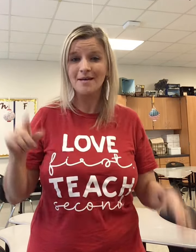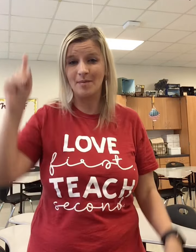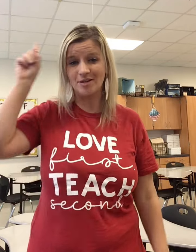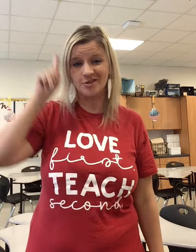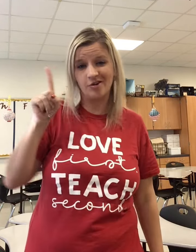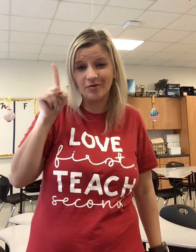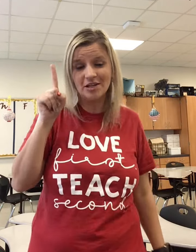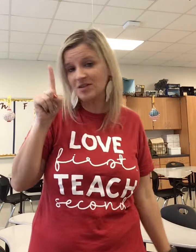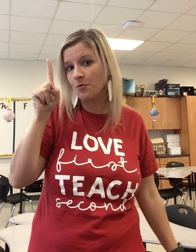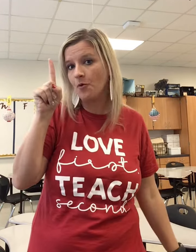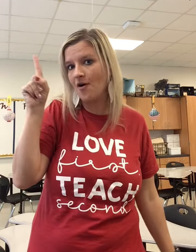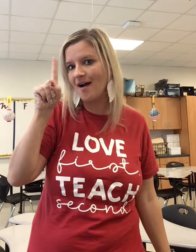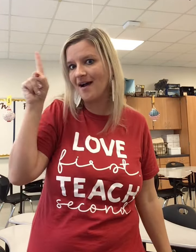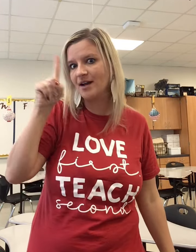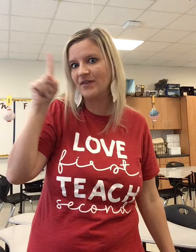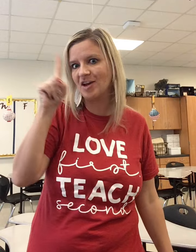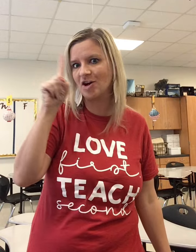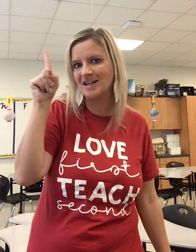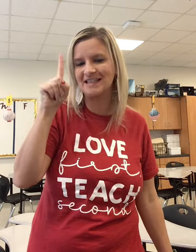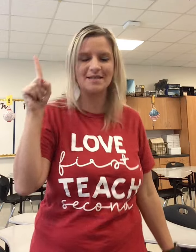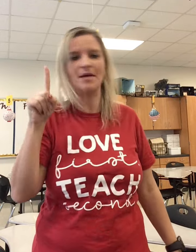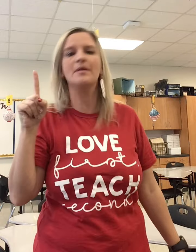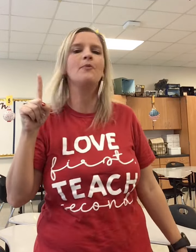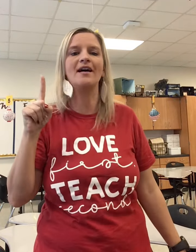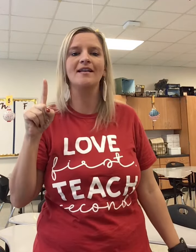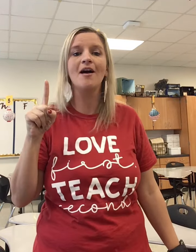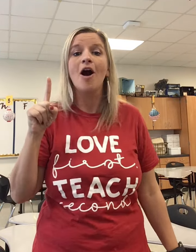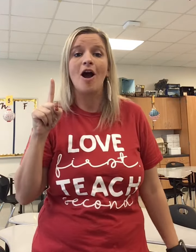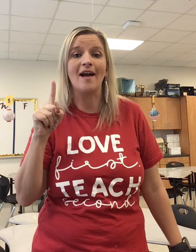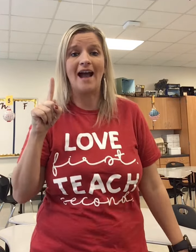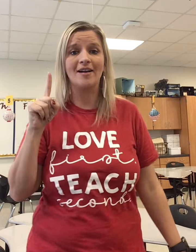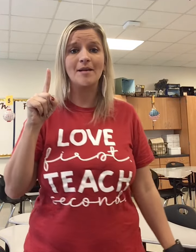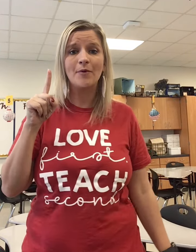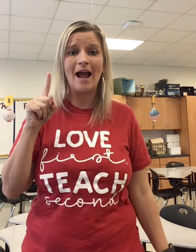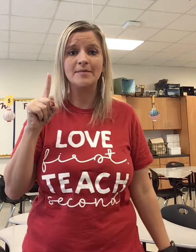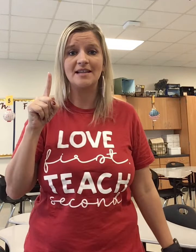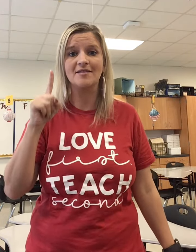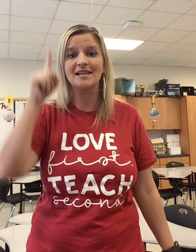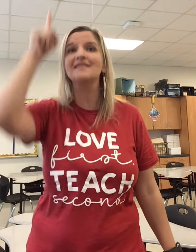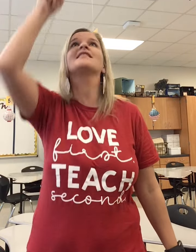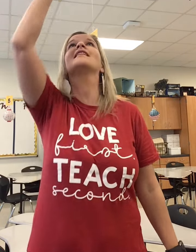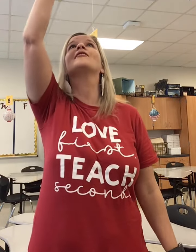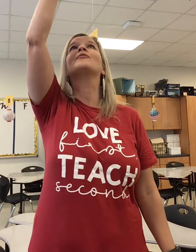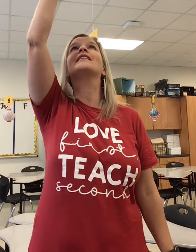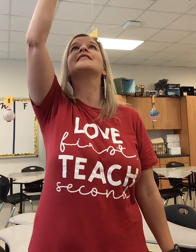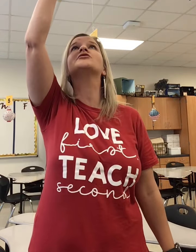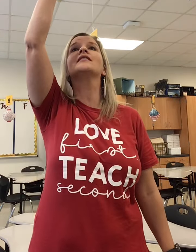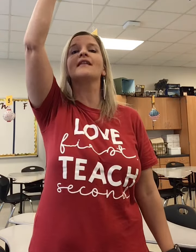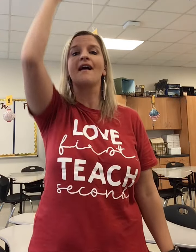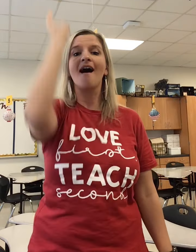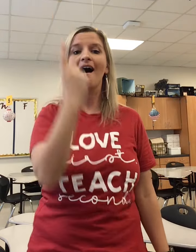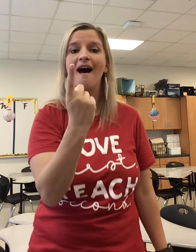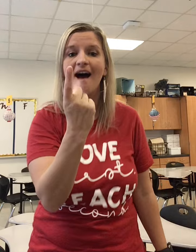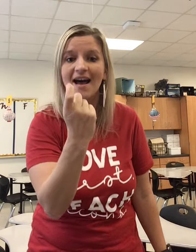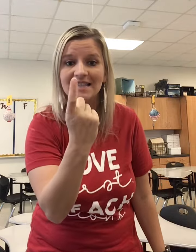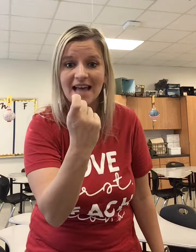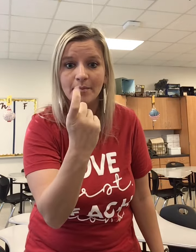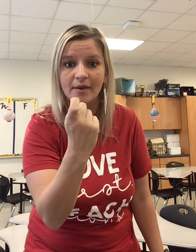Make sure you're only using one finger because it's Amendment 1. Our acronym RAPS tells us religion, assembly,